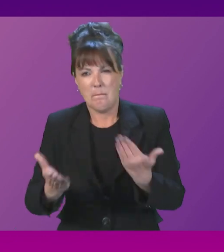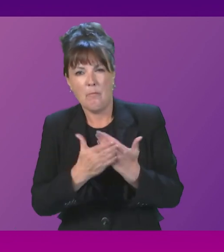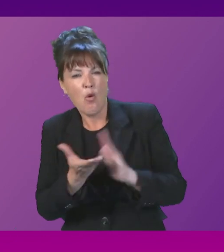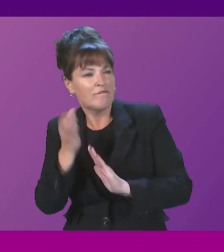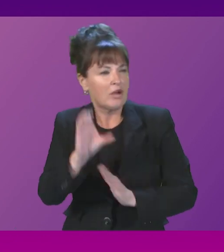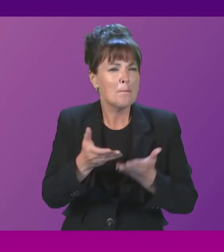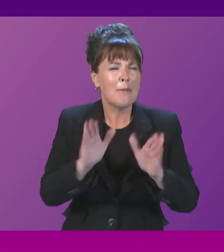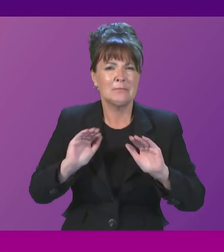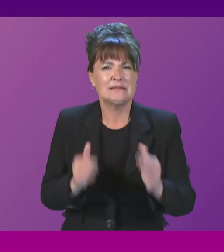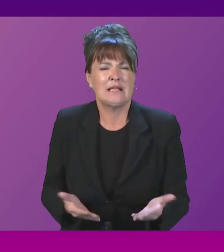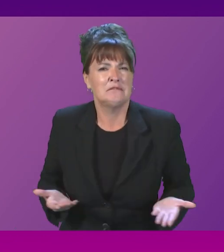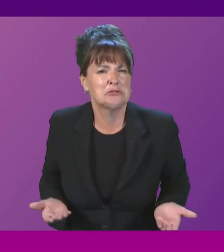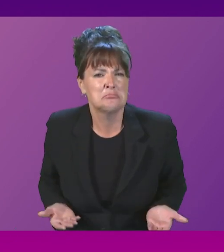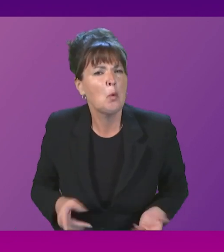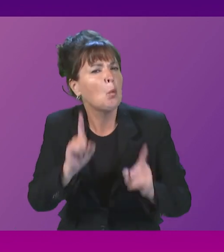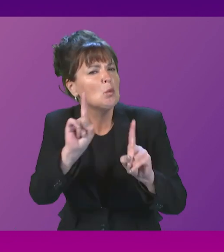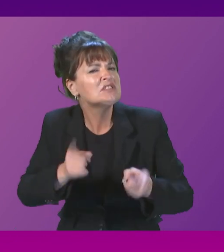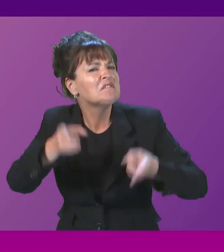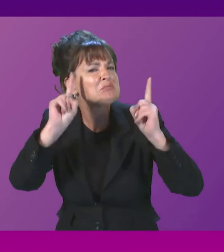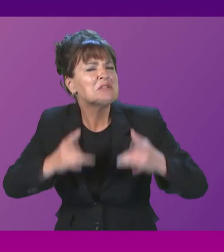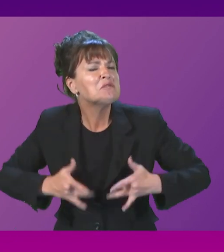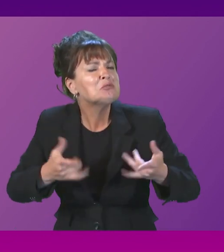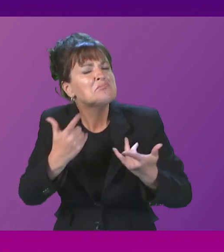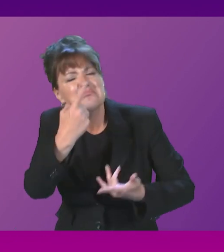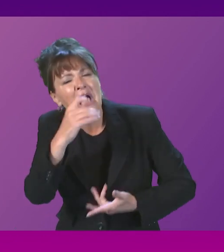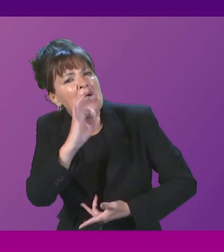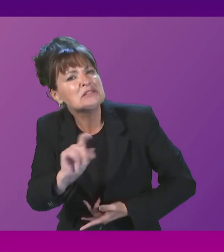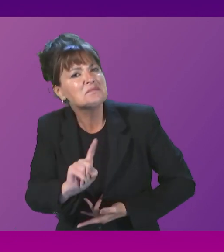into, what's the First Minister's view? you. First Minister.